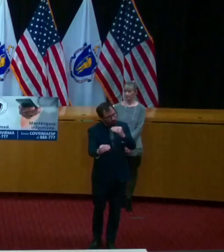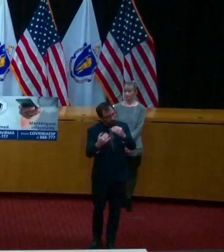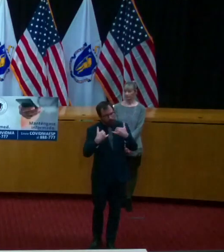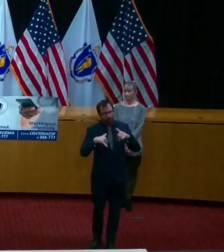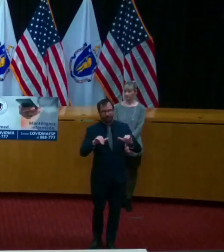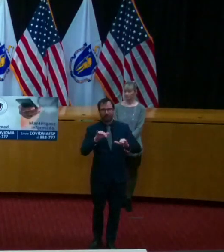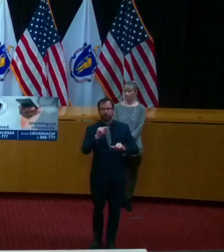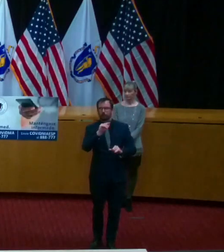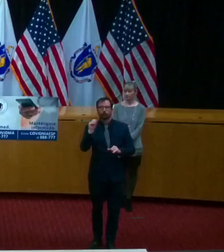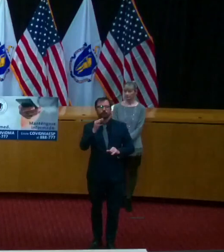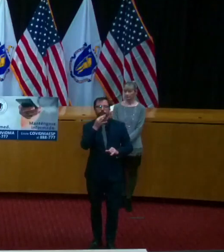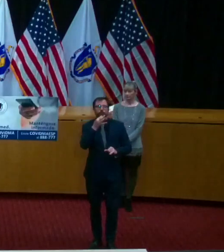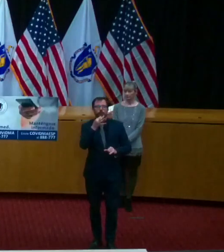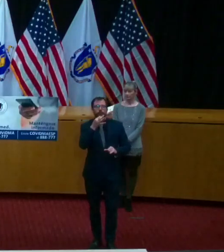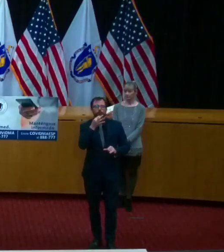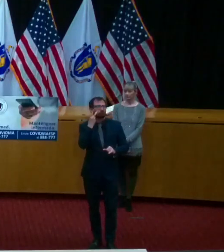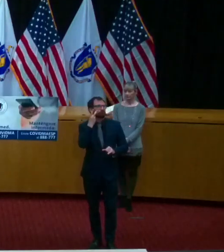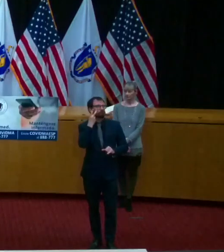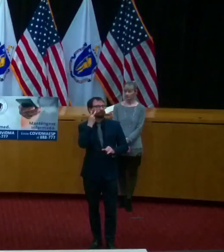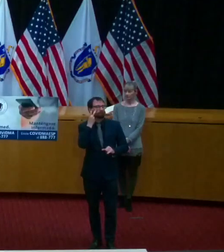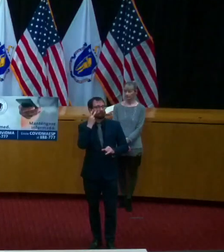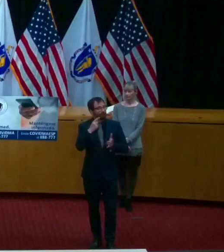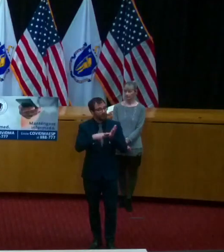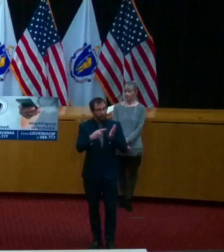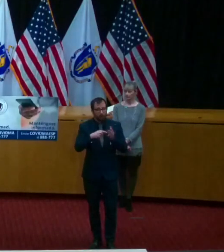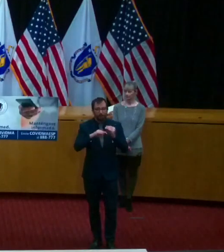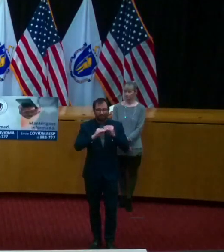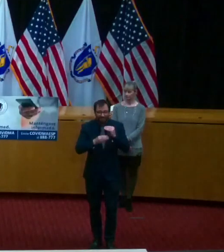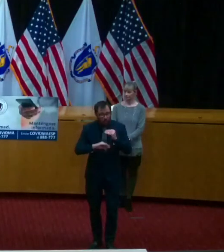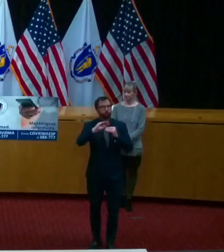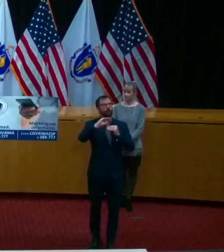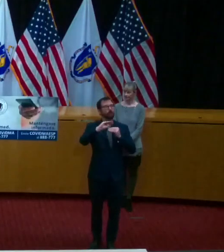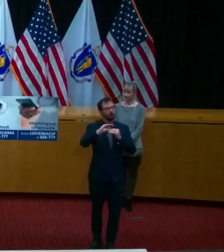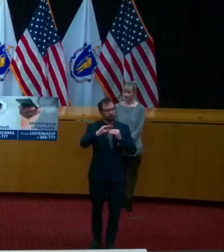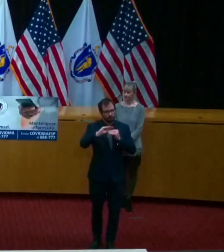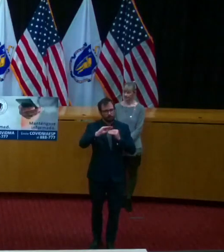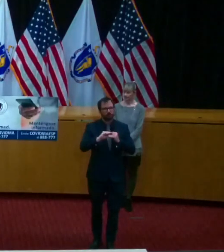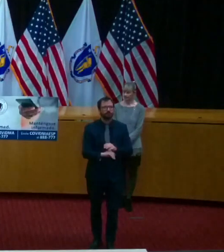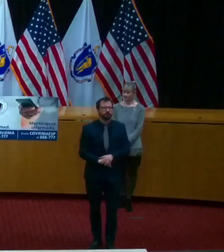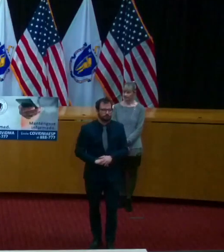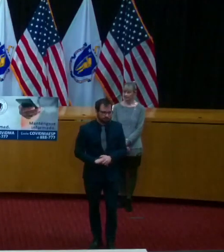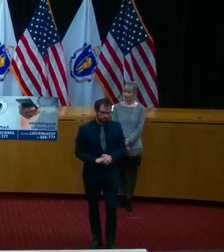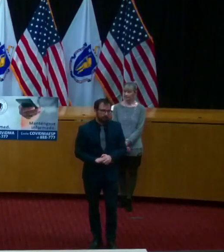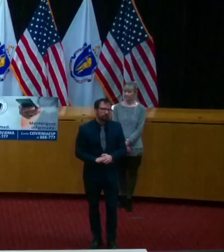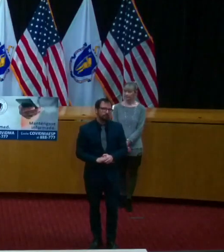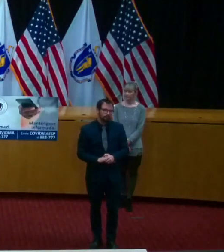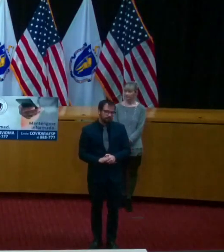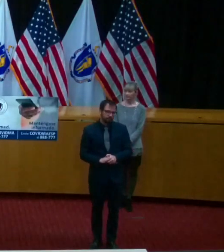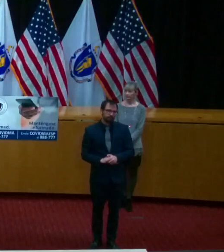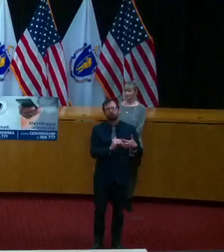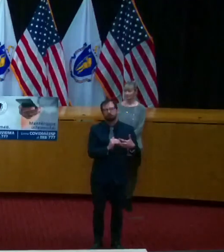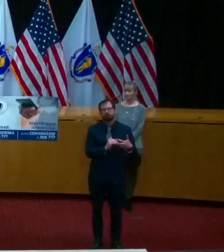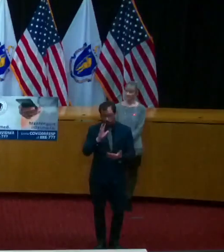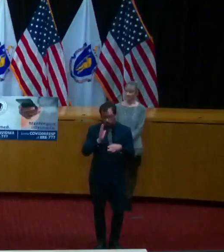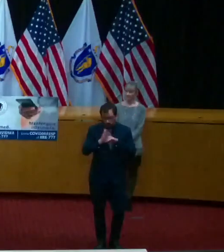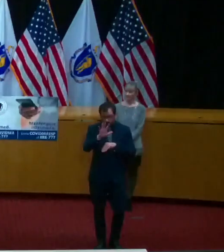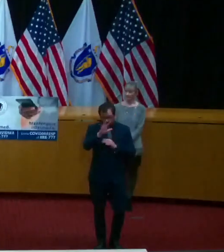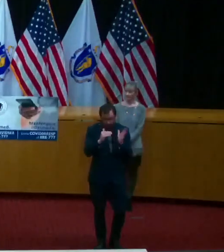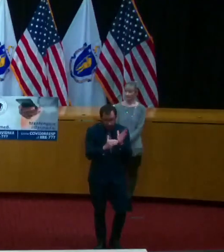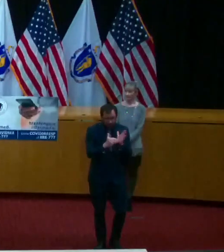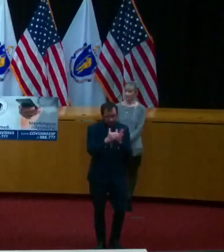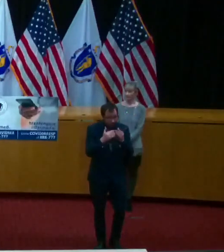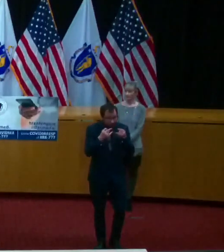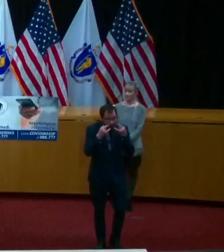second the number of positive tests is entirely dependent on who gets tested and what i mean by that is the daily tests in new york